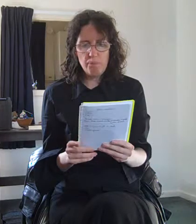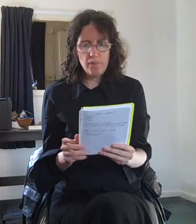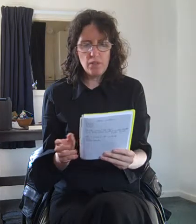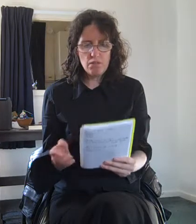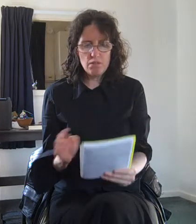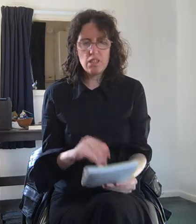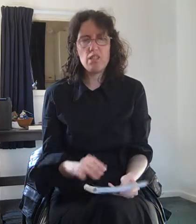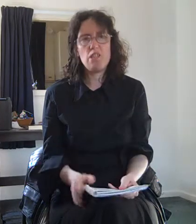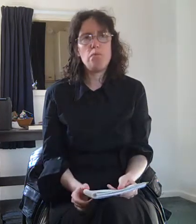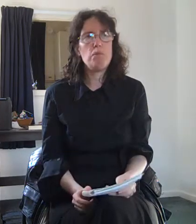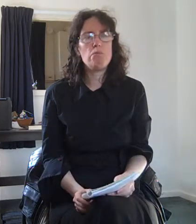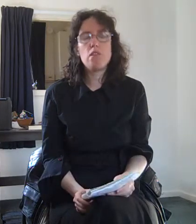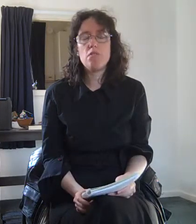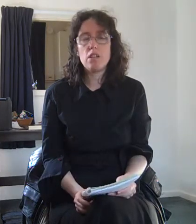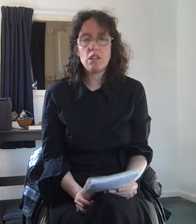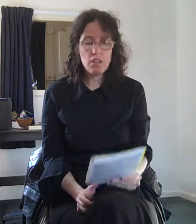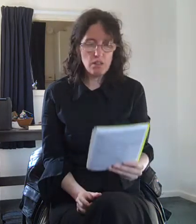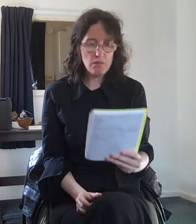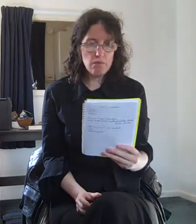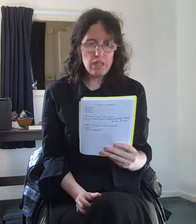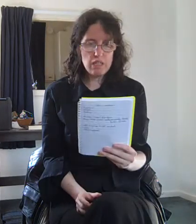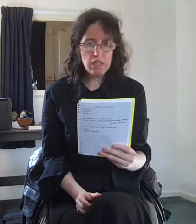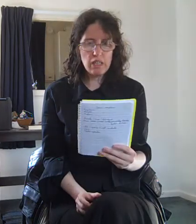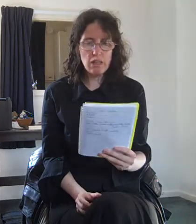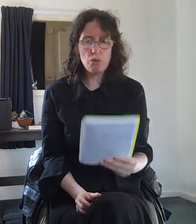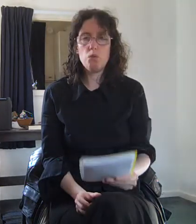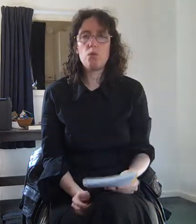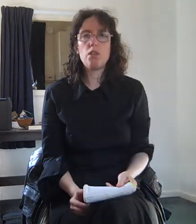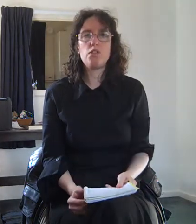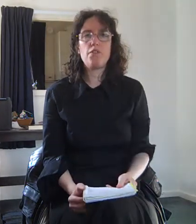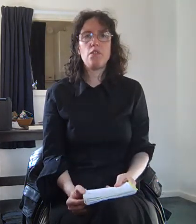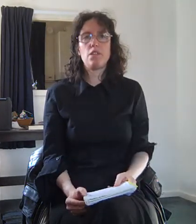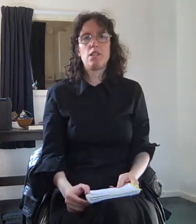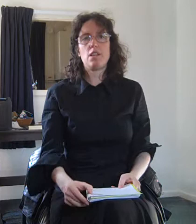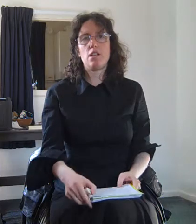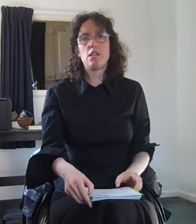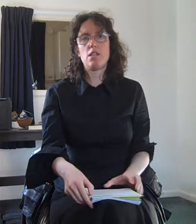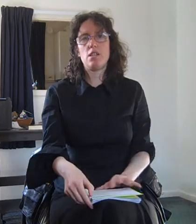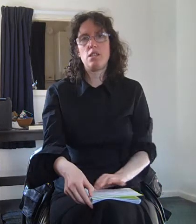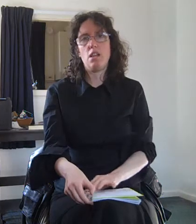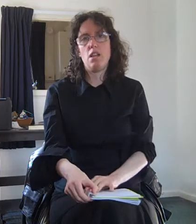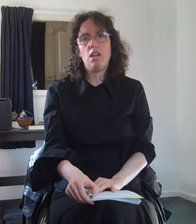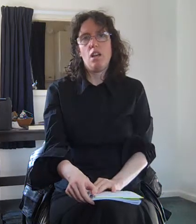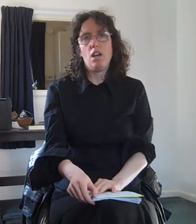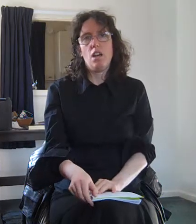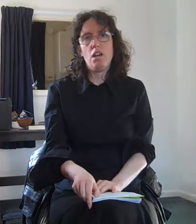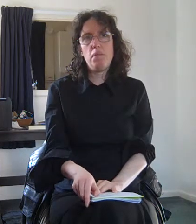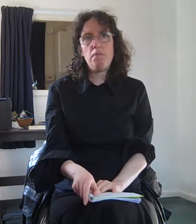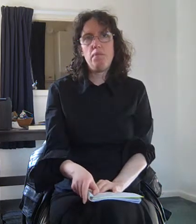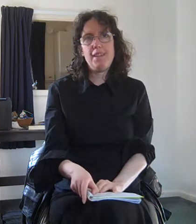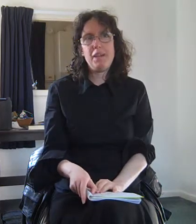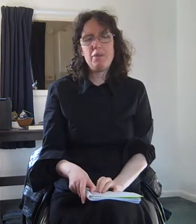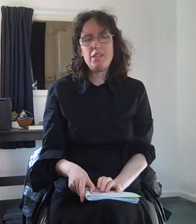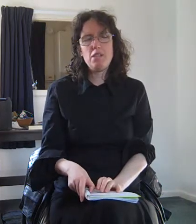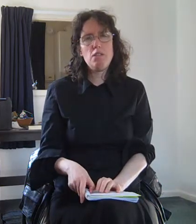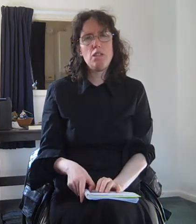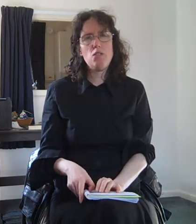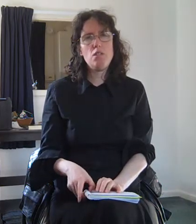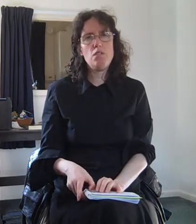long-sighted people don't like reading or close focus tasks now it's certainly true